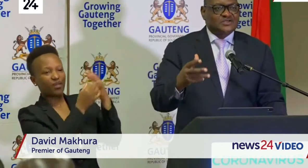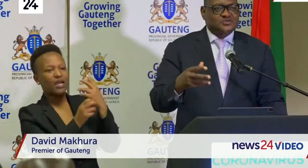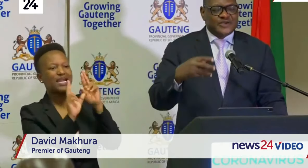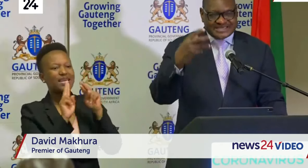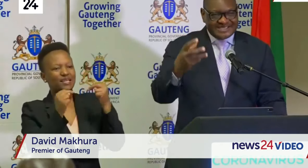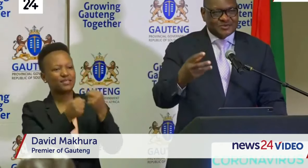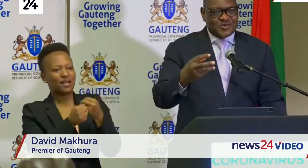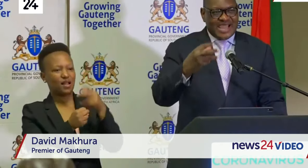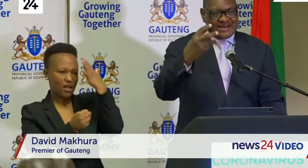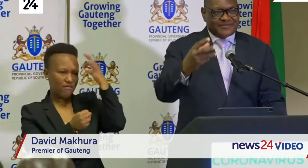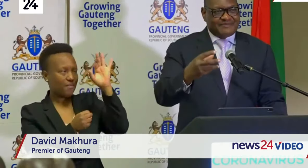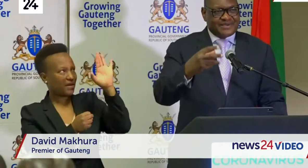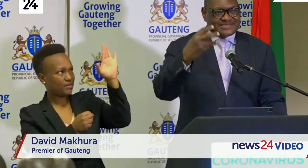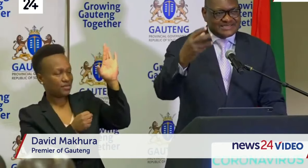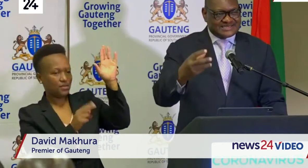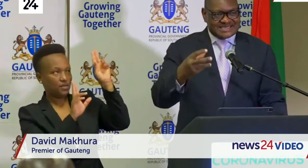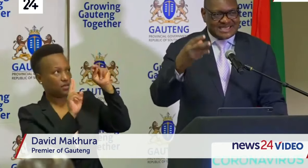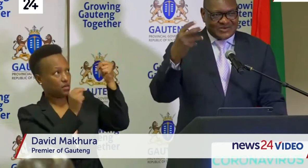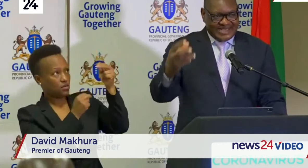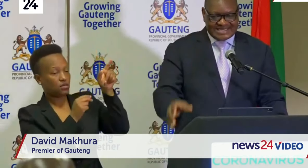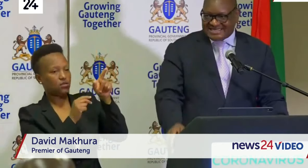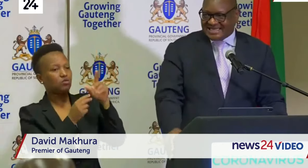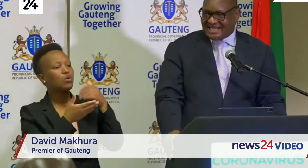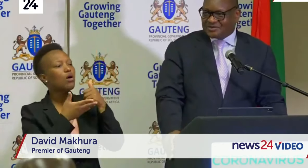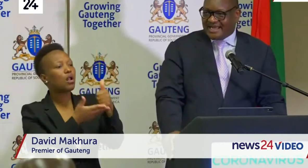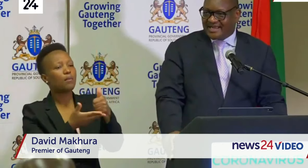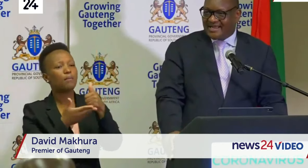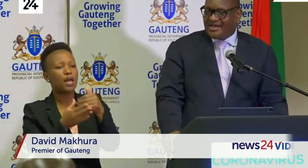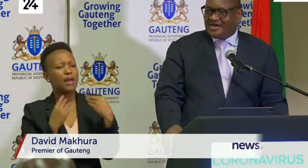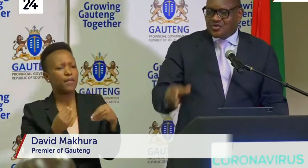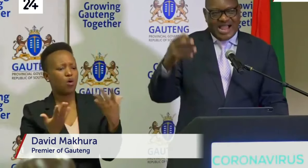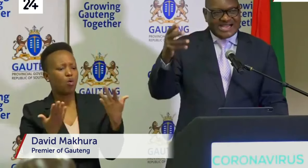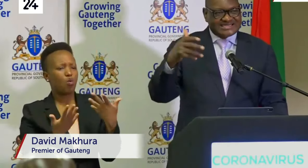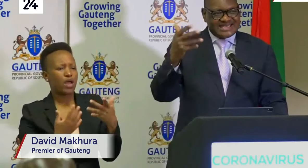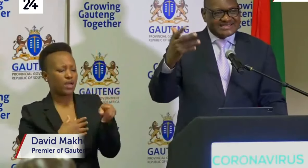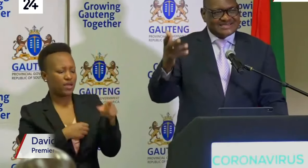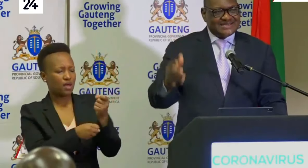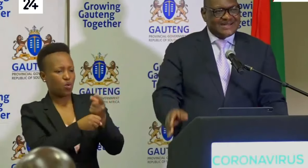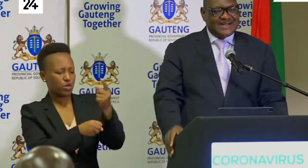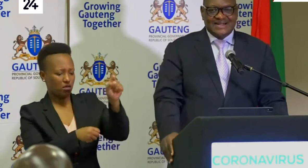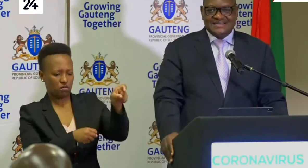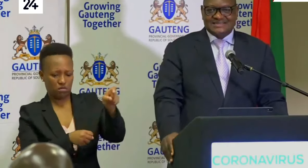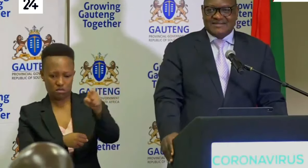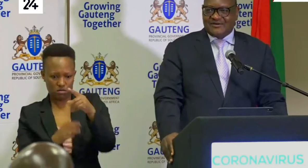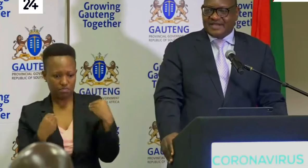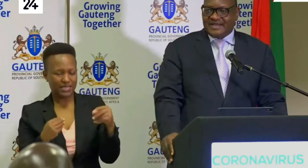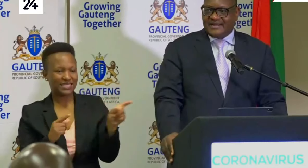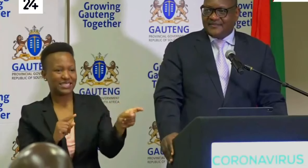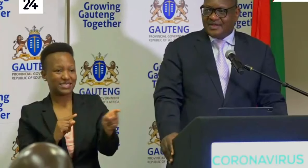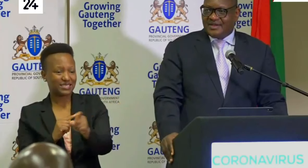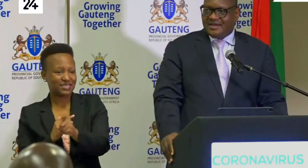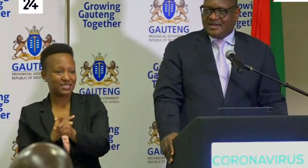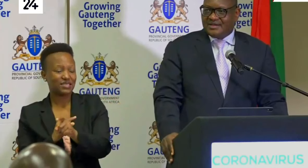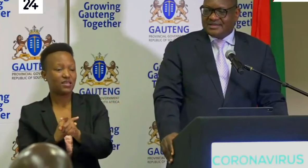firstly to help the businesses that are located in Gauteng to access some of the